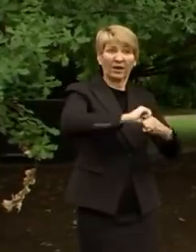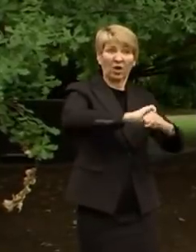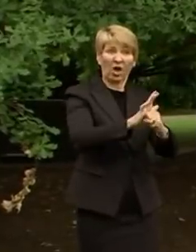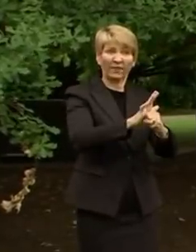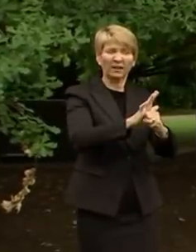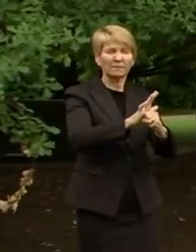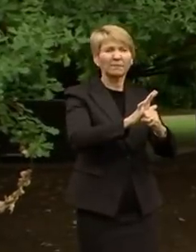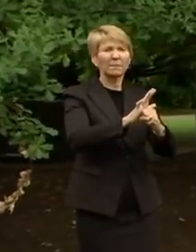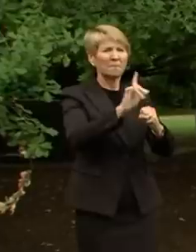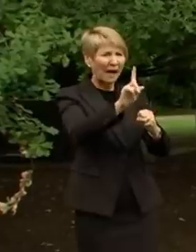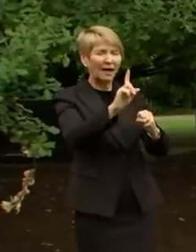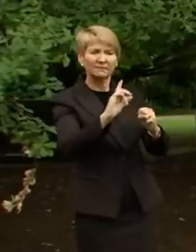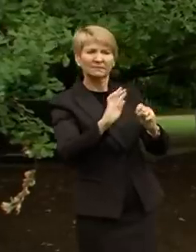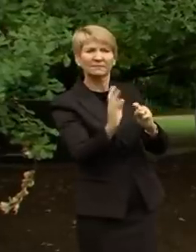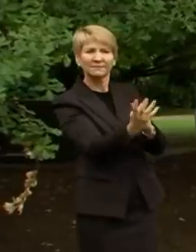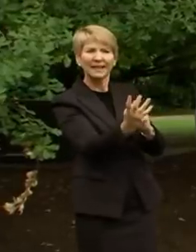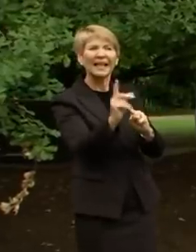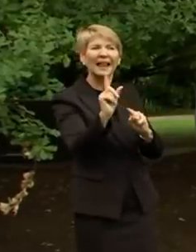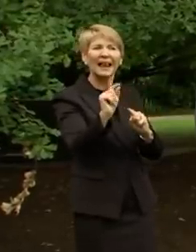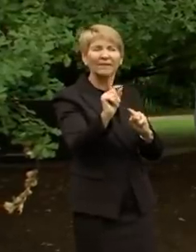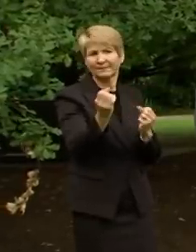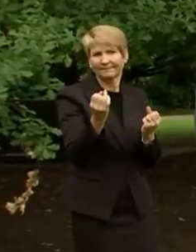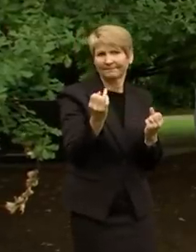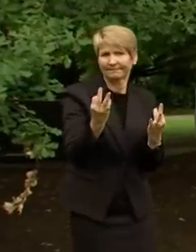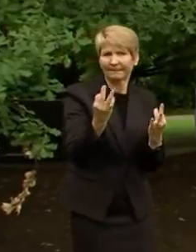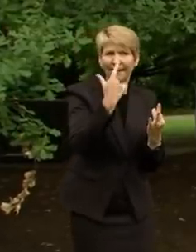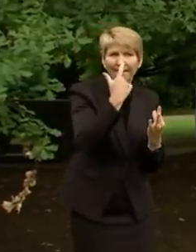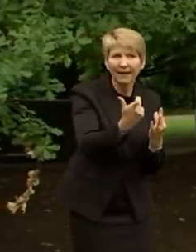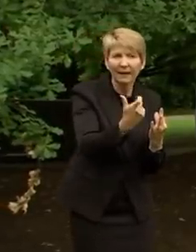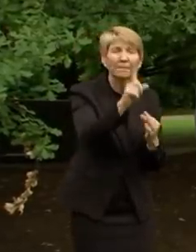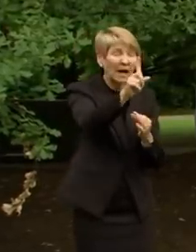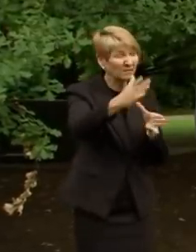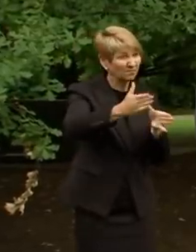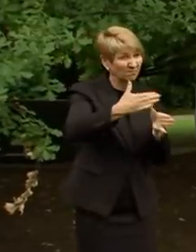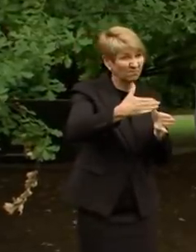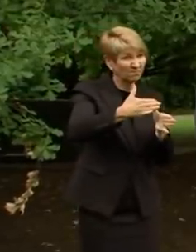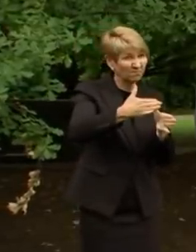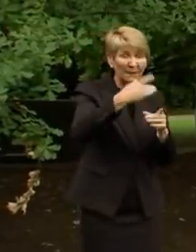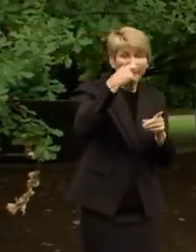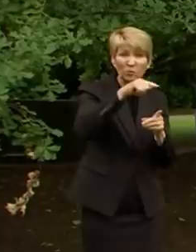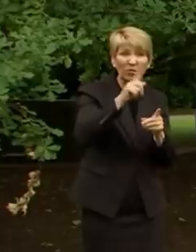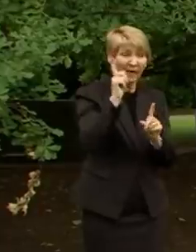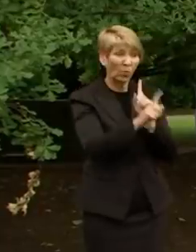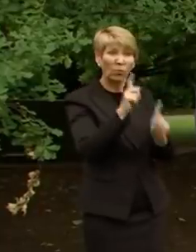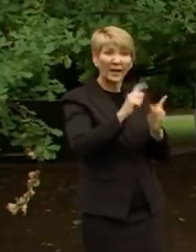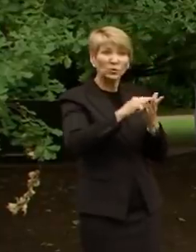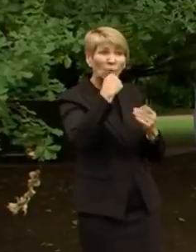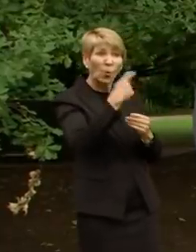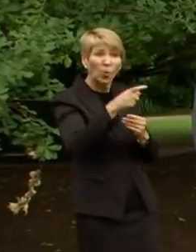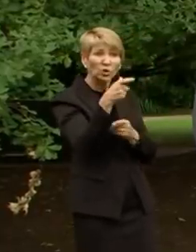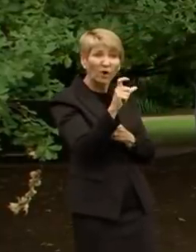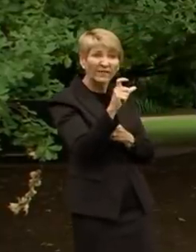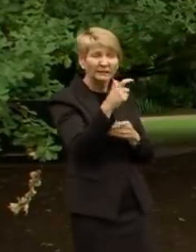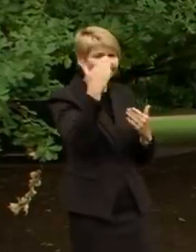all the challenges in association with that business, their customers and the Terminal 4 issues are over. Far from it.